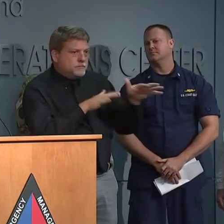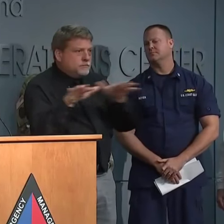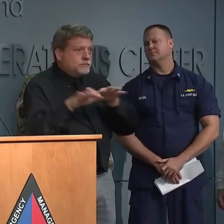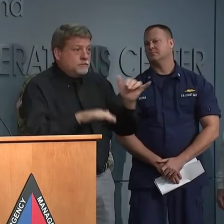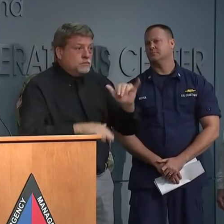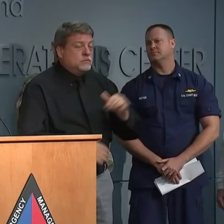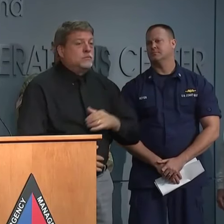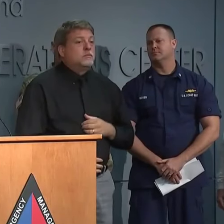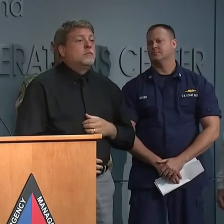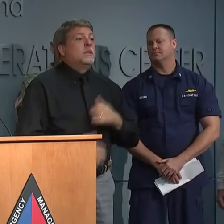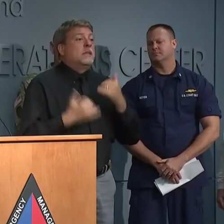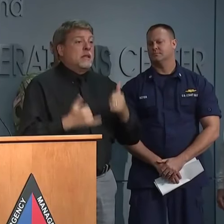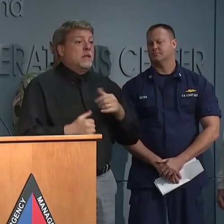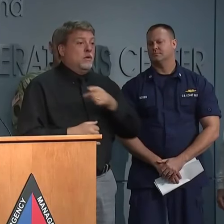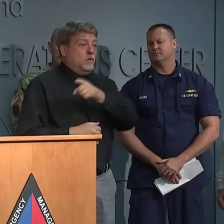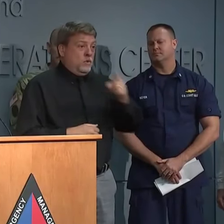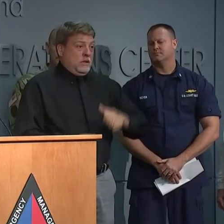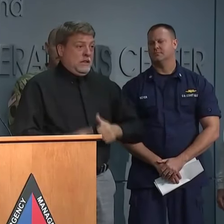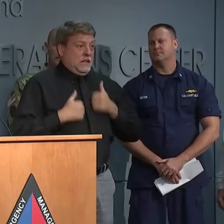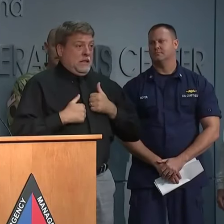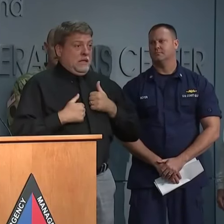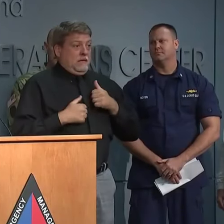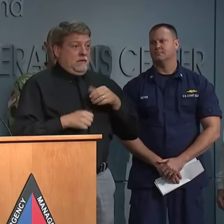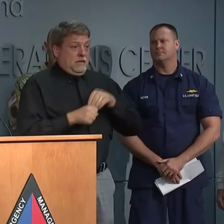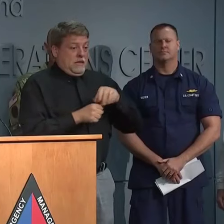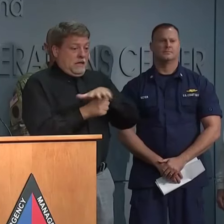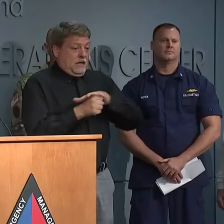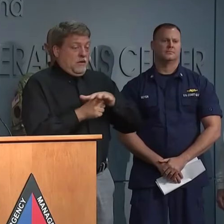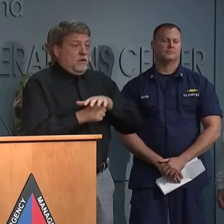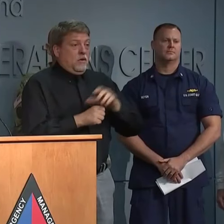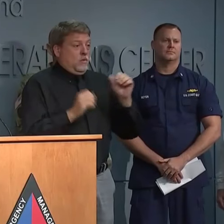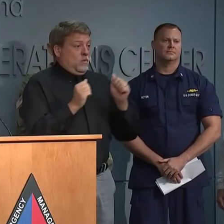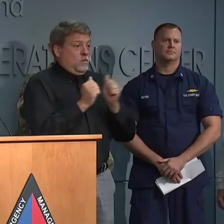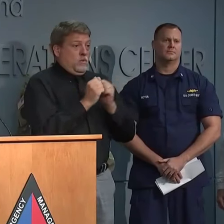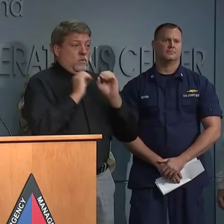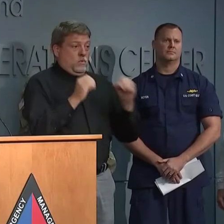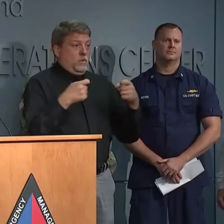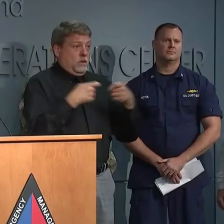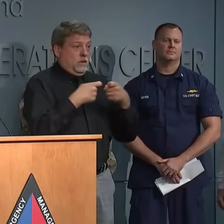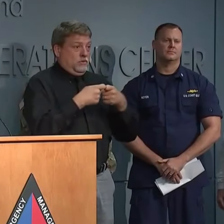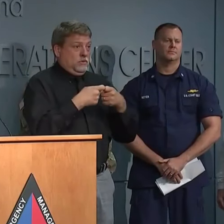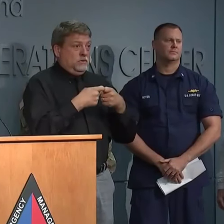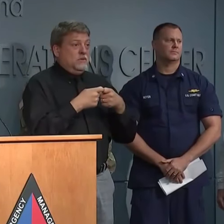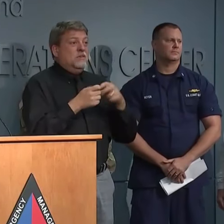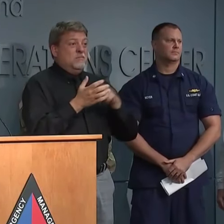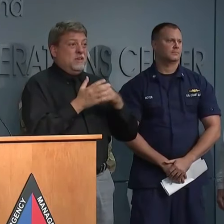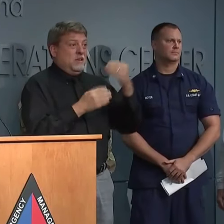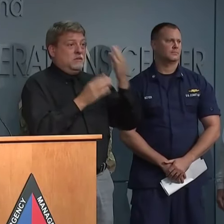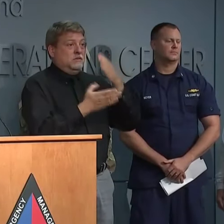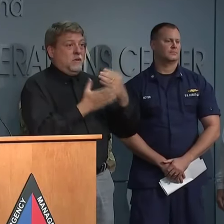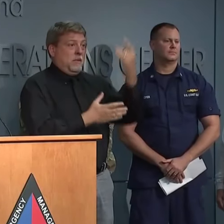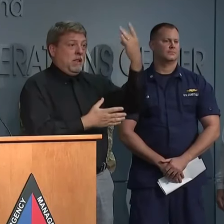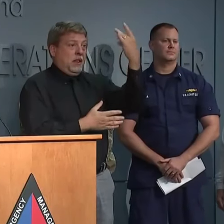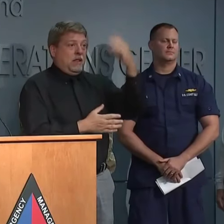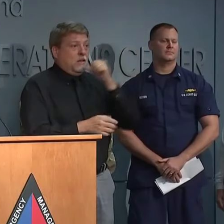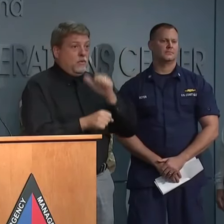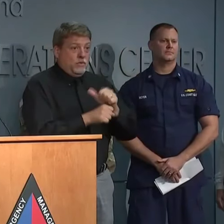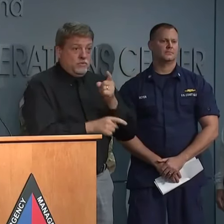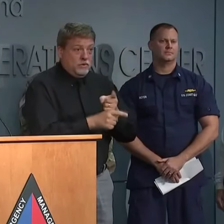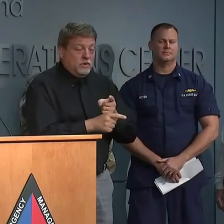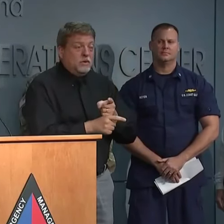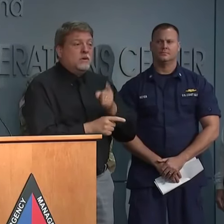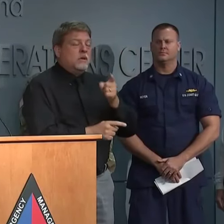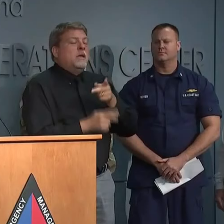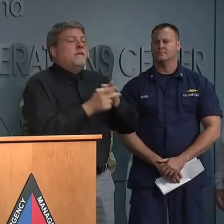areas to be extra cautious. Treat all of these intersections as a four-way stop. The potential for